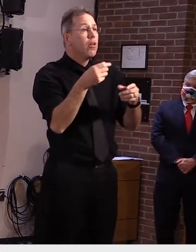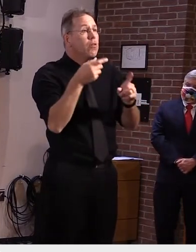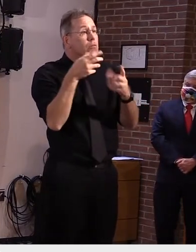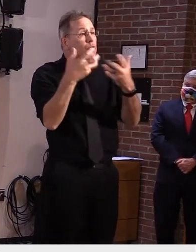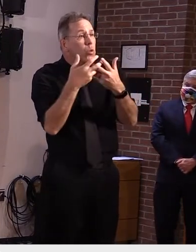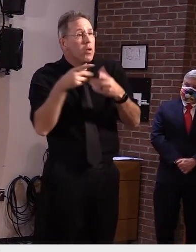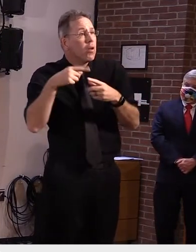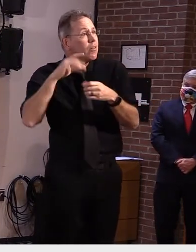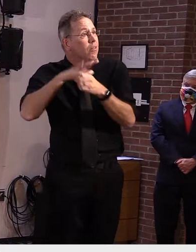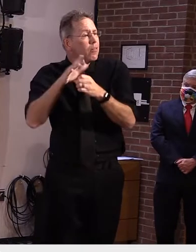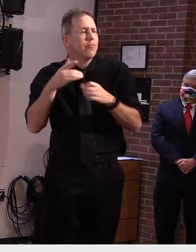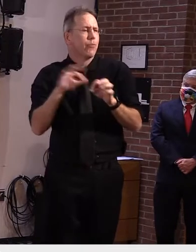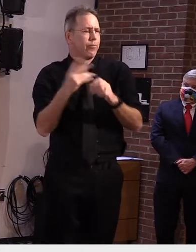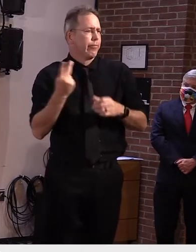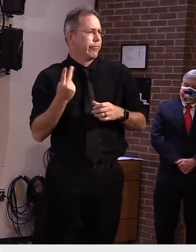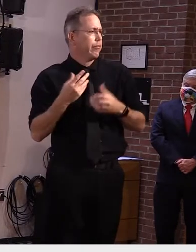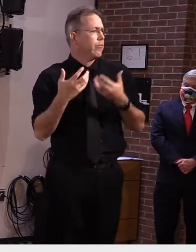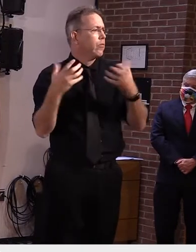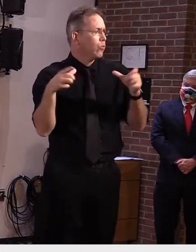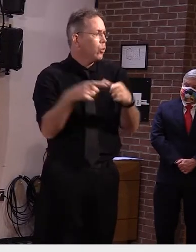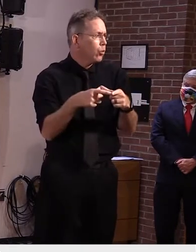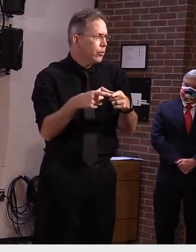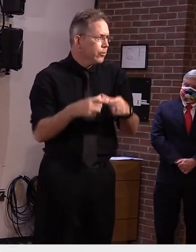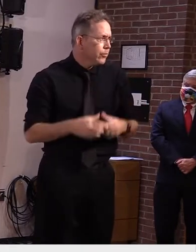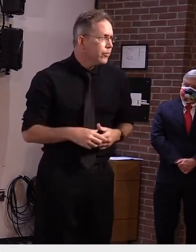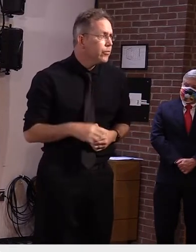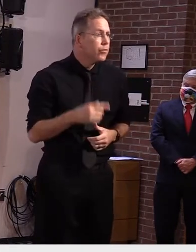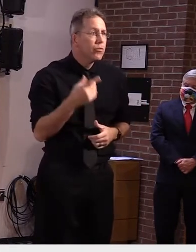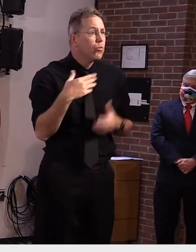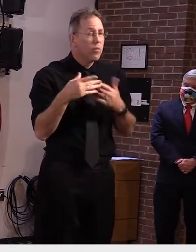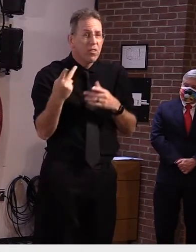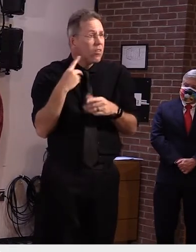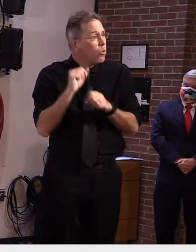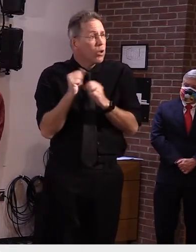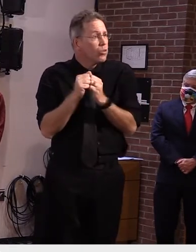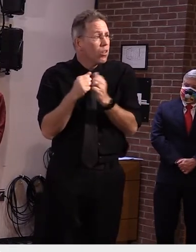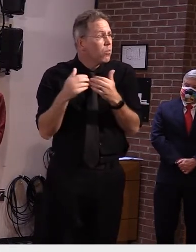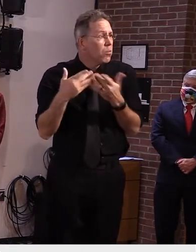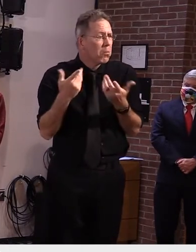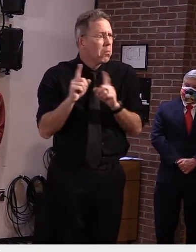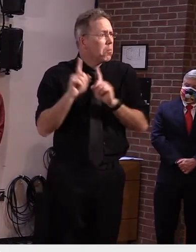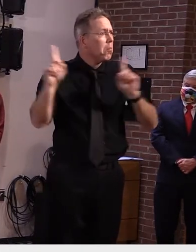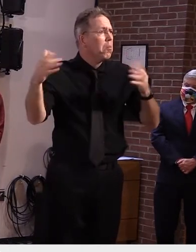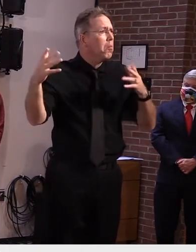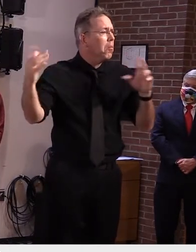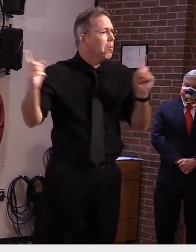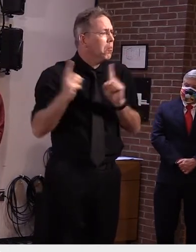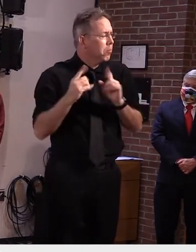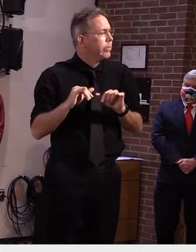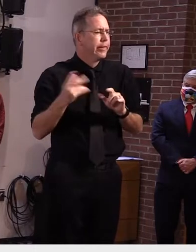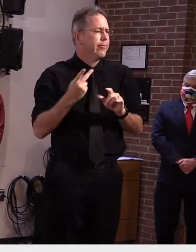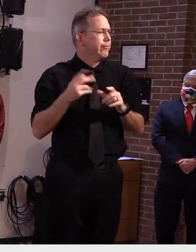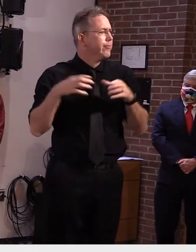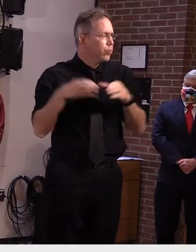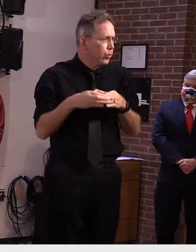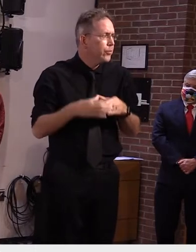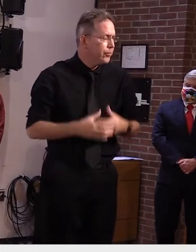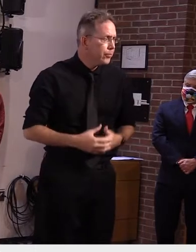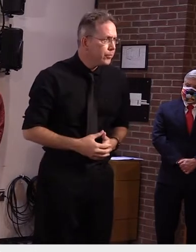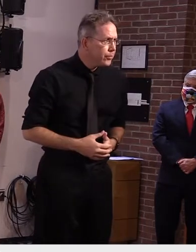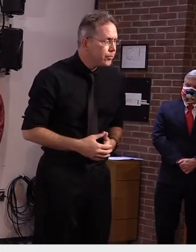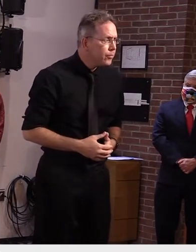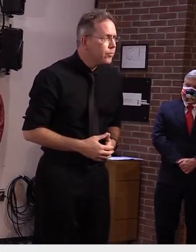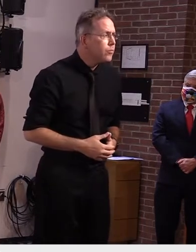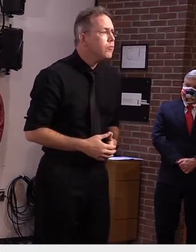of contacts there's no concern and i can see how the people in the workplace for example might